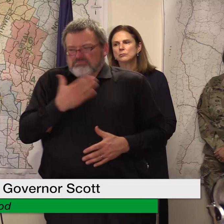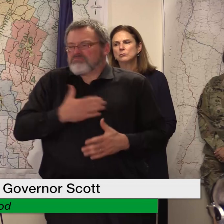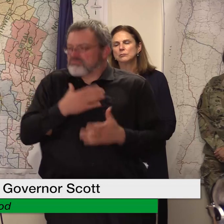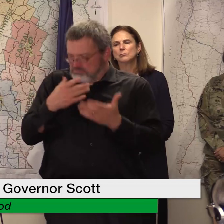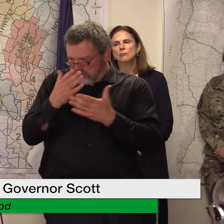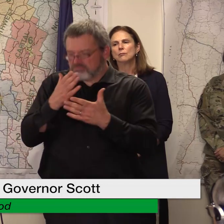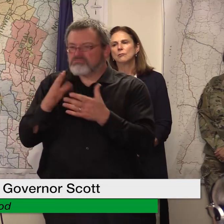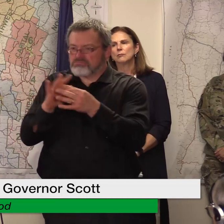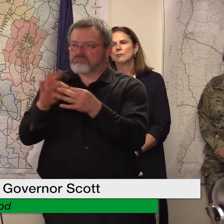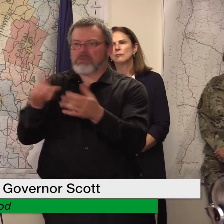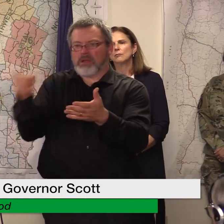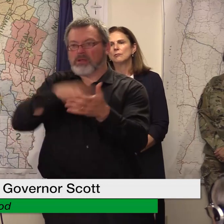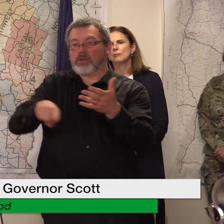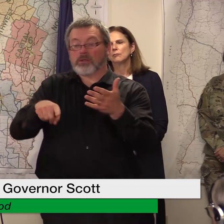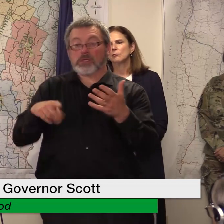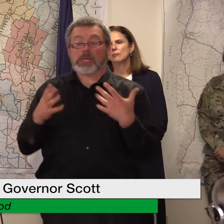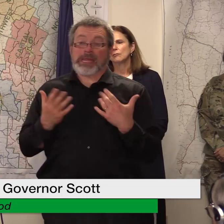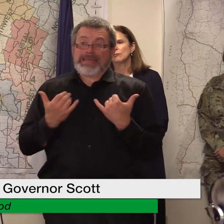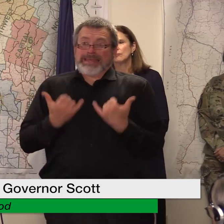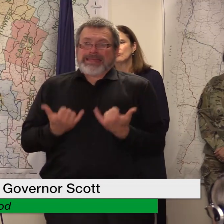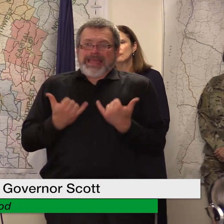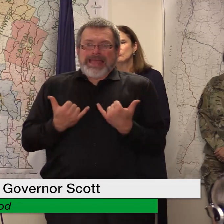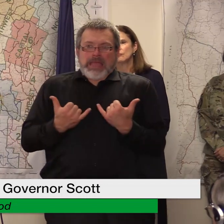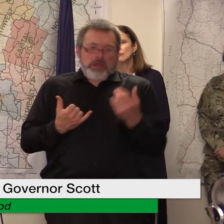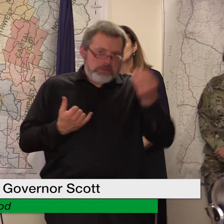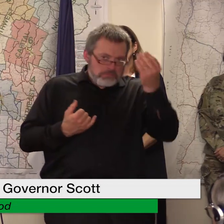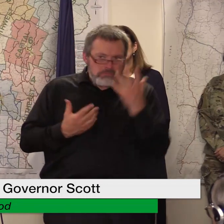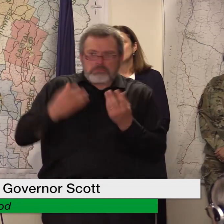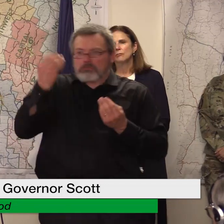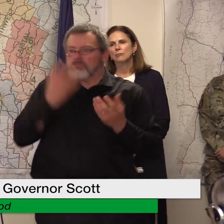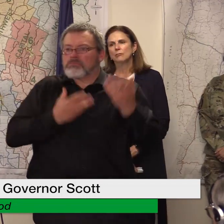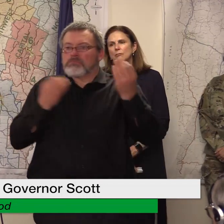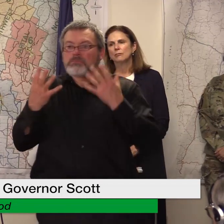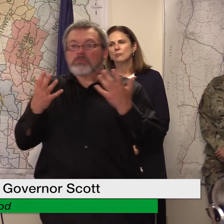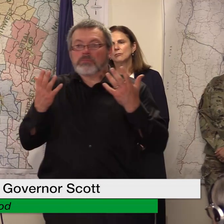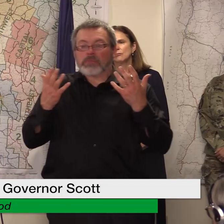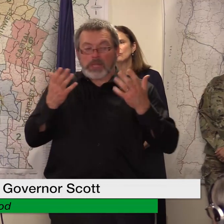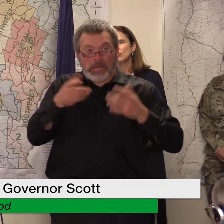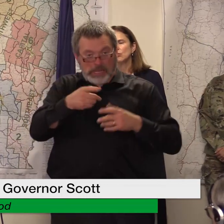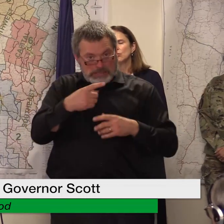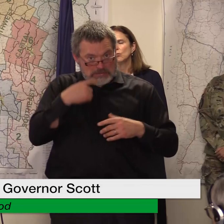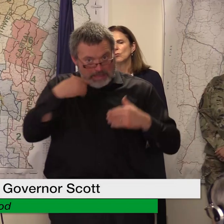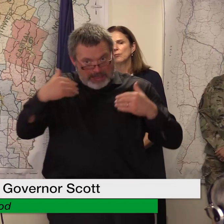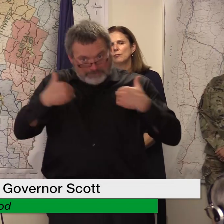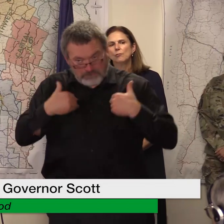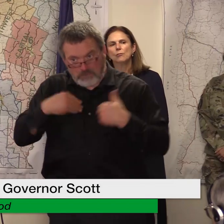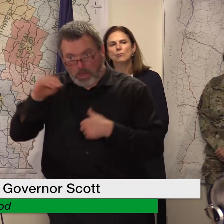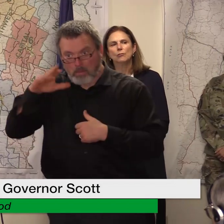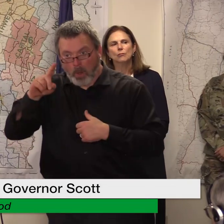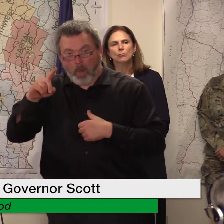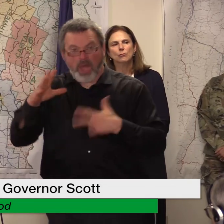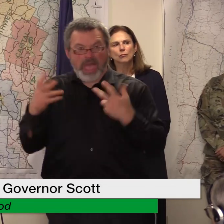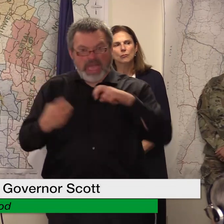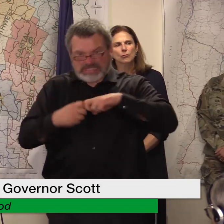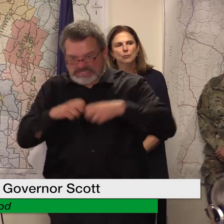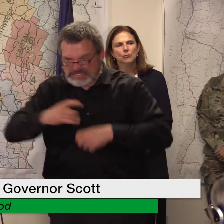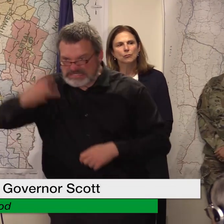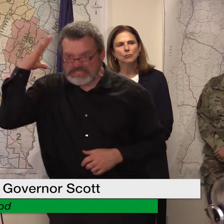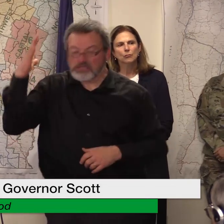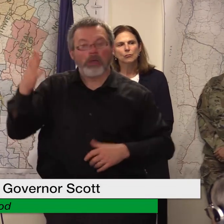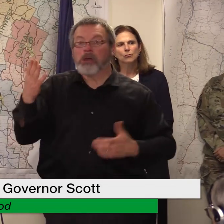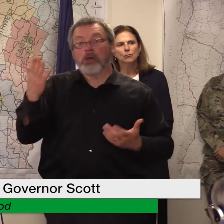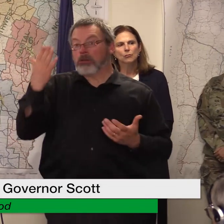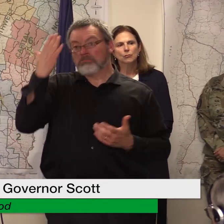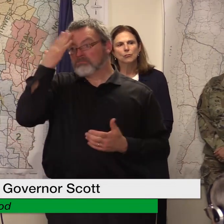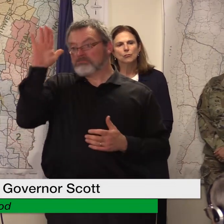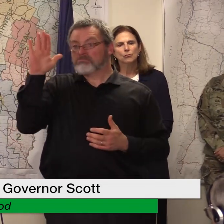um we have not heard of mold contamination as a central key um for you know the